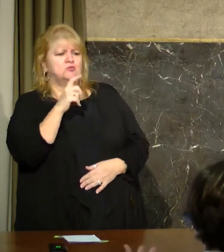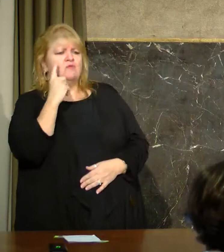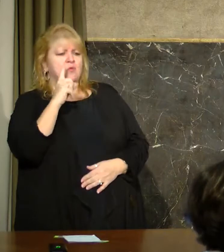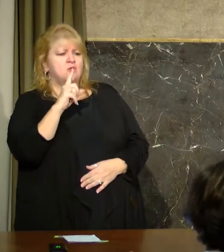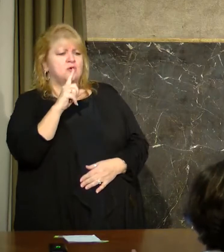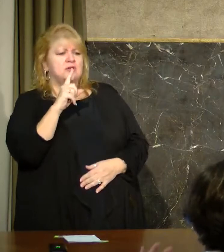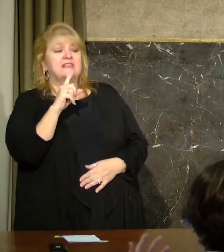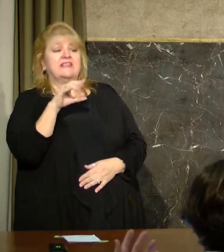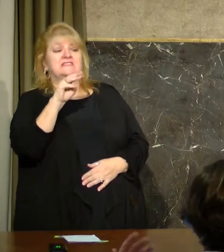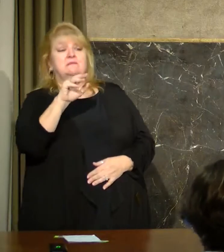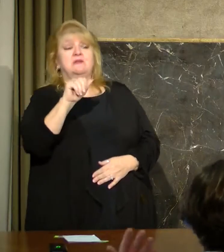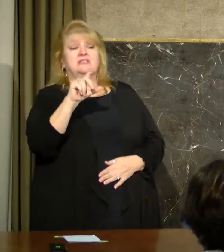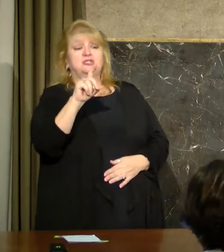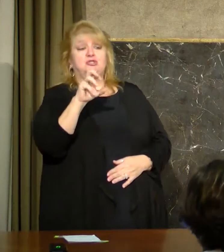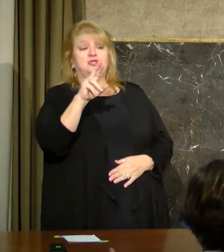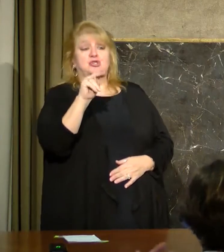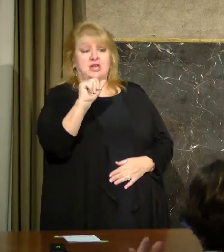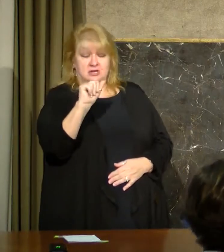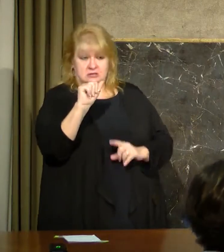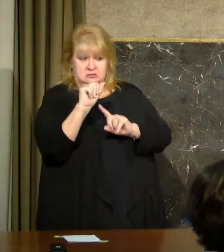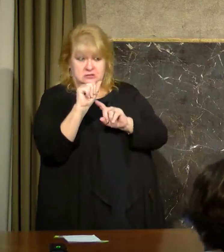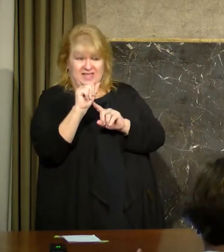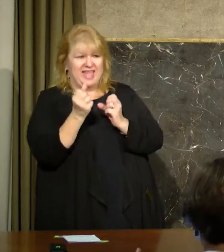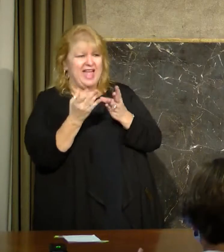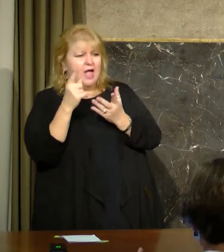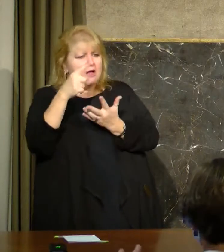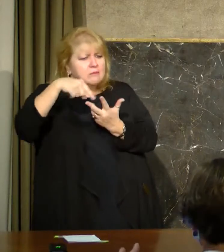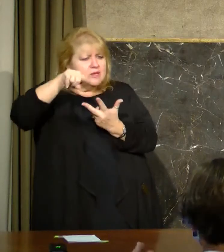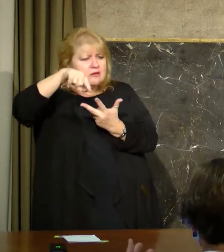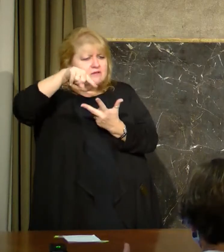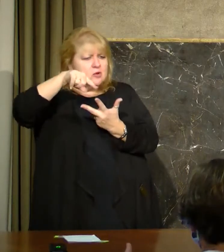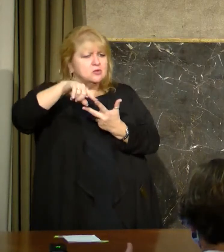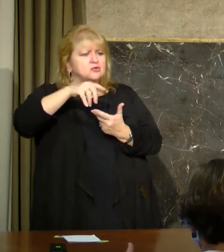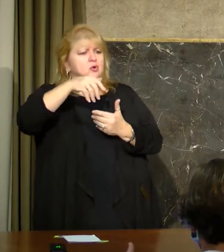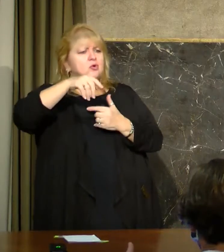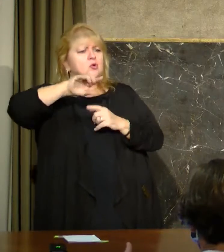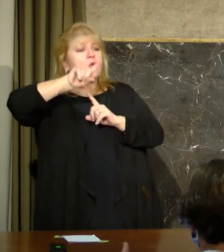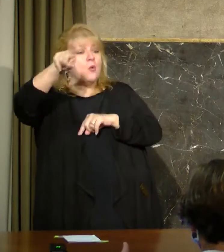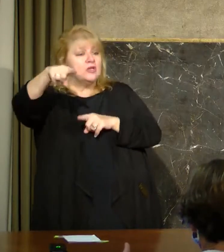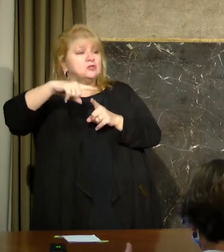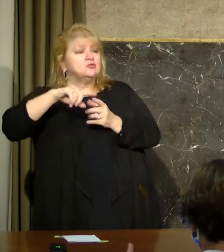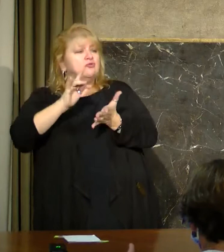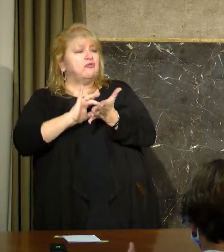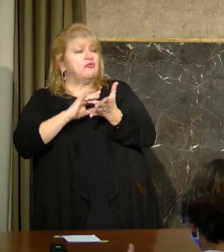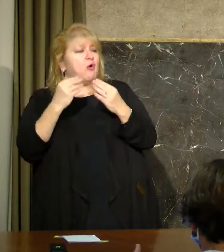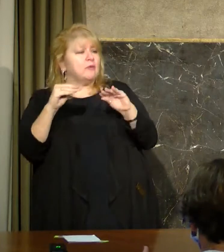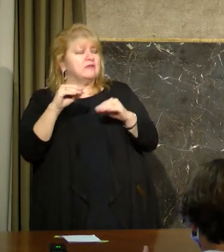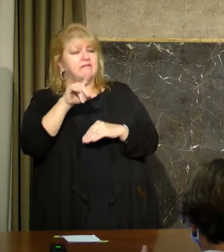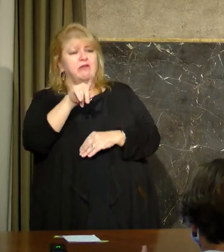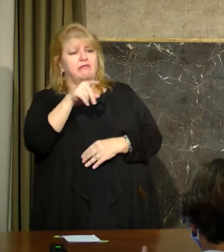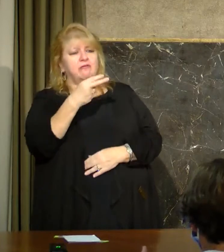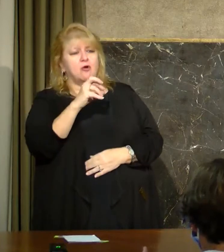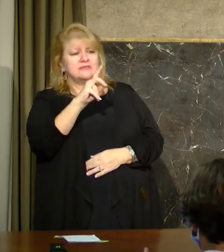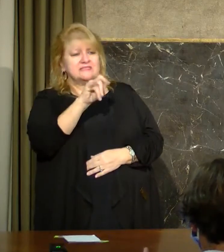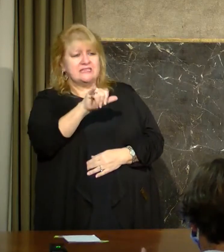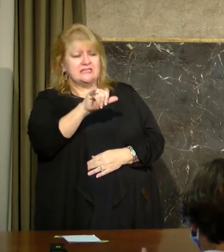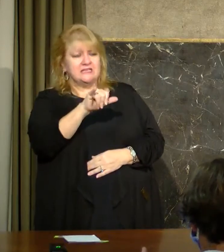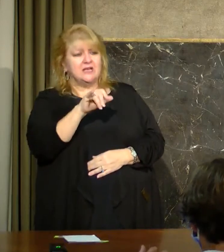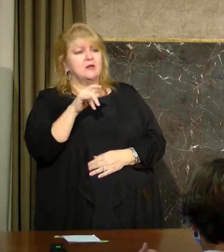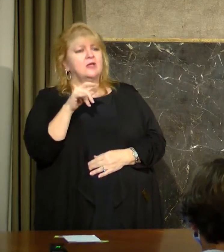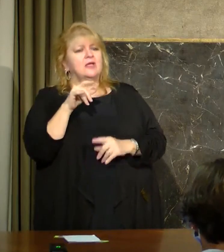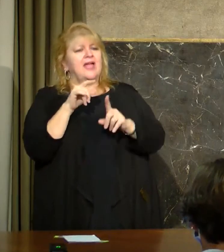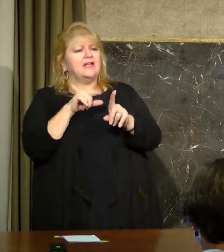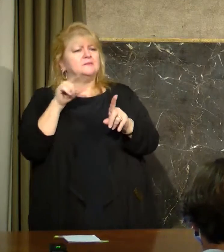the state of Moderna next week. Are all those or how many of those are going to pharmacies? And also, who are the providers that